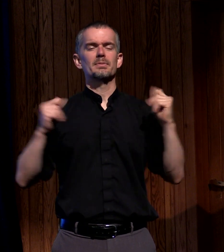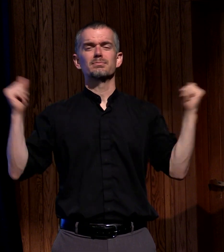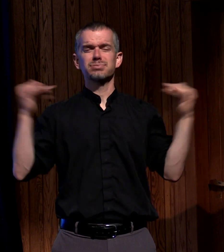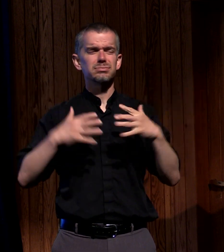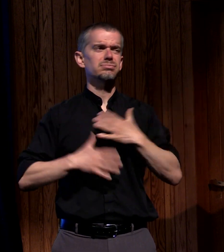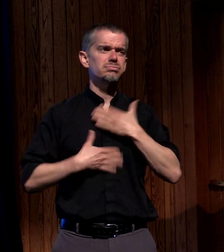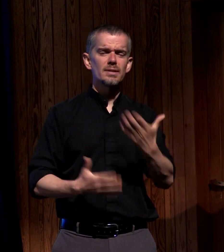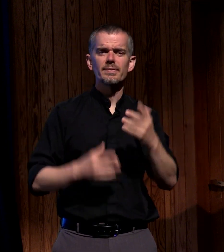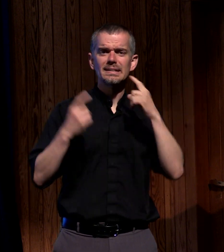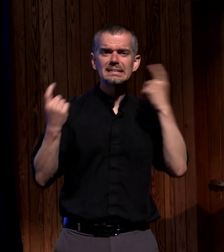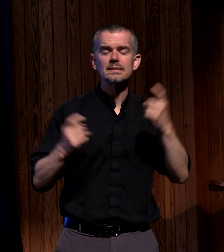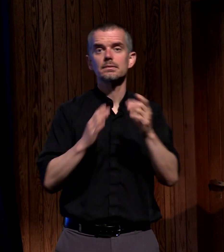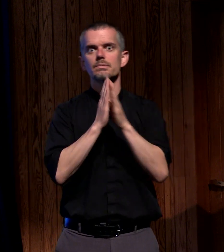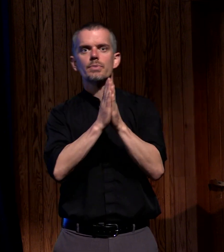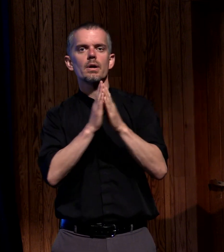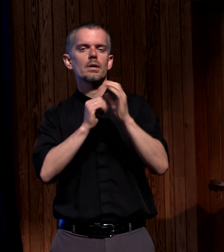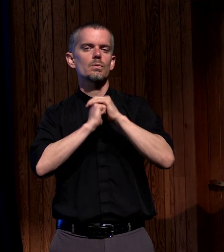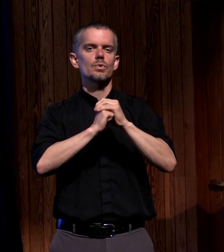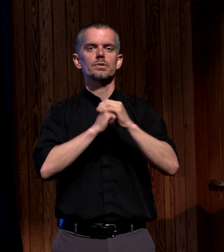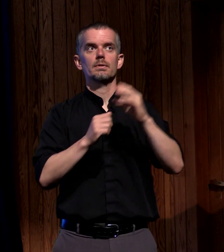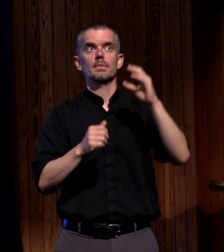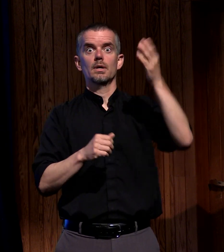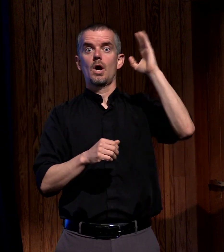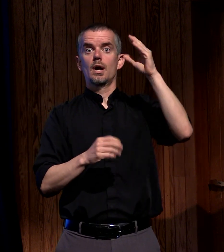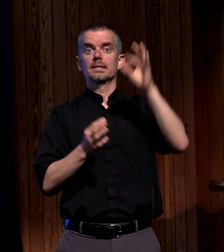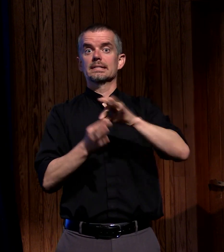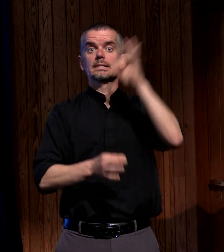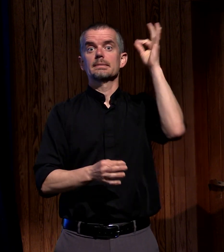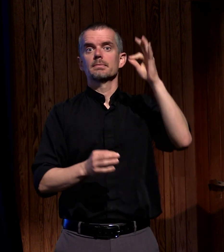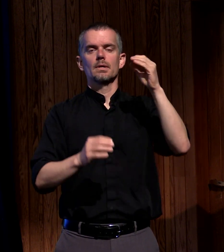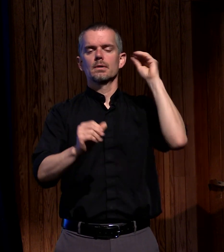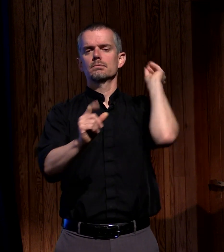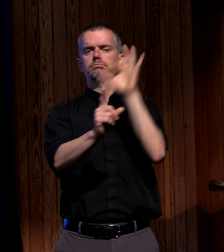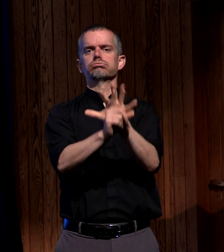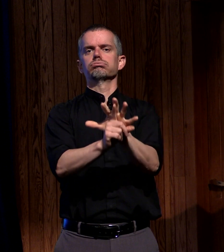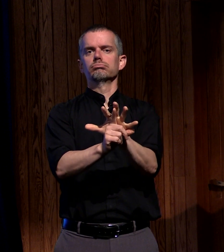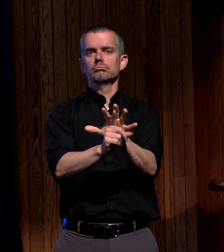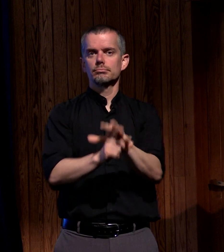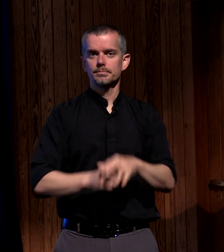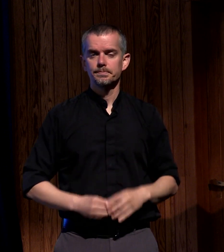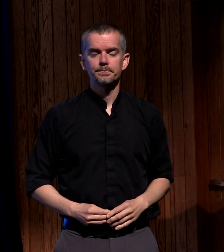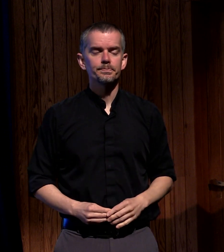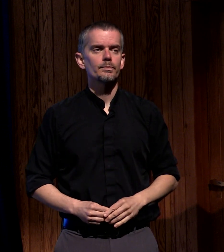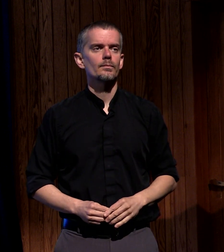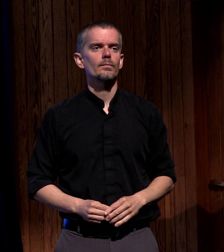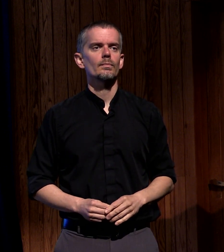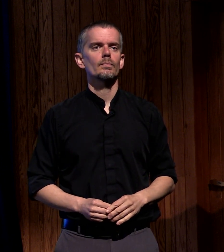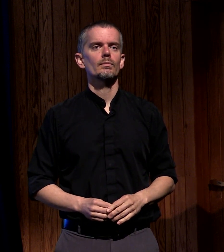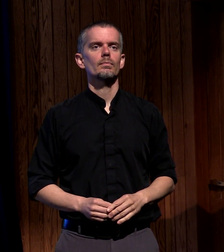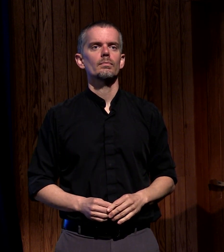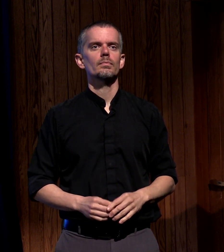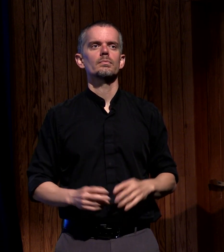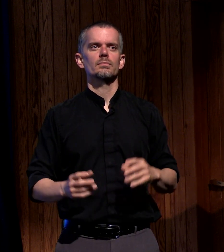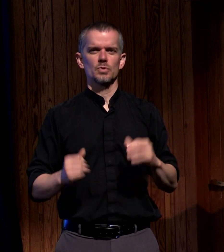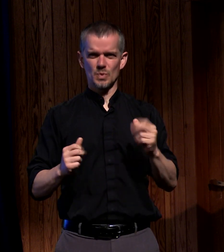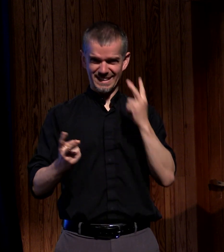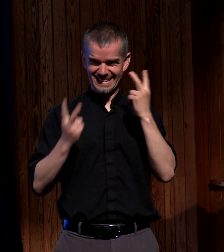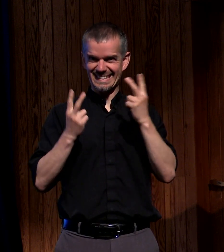pray and to worship and the Spirit of God fell fresh visible things were happening and the